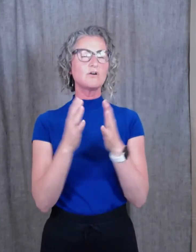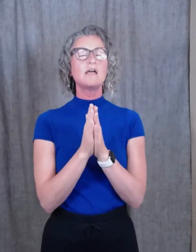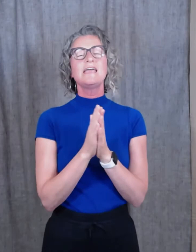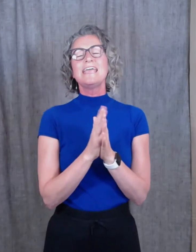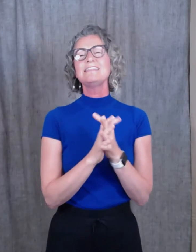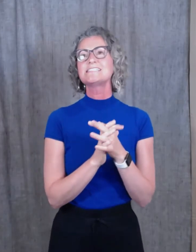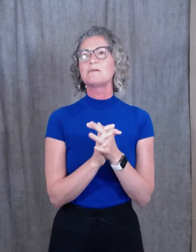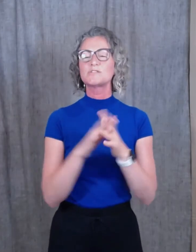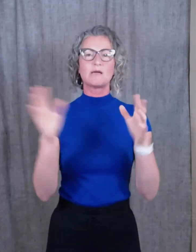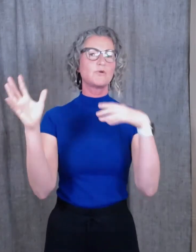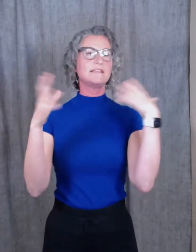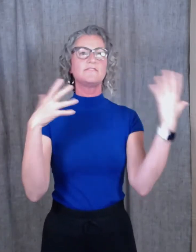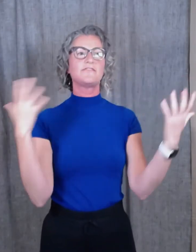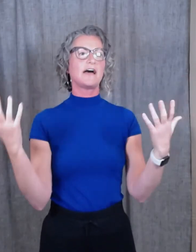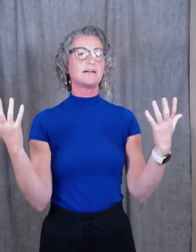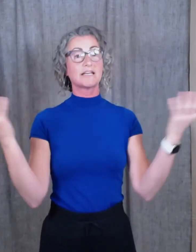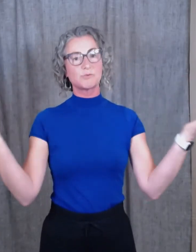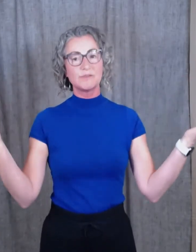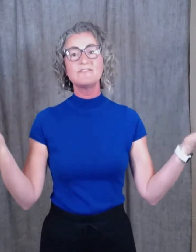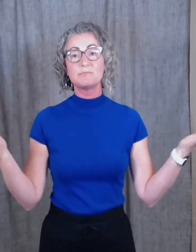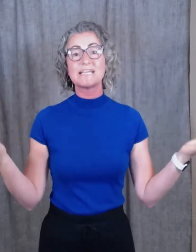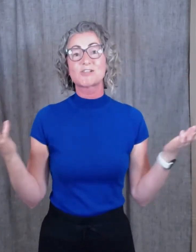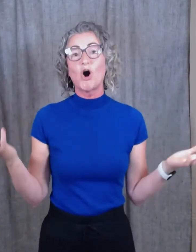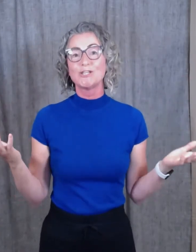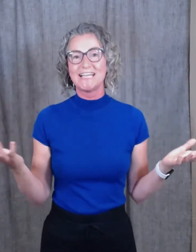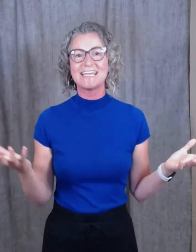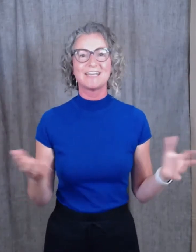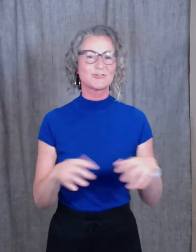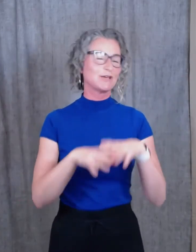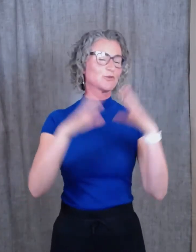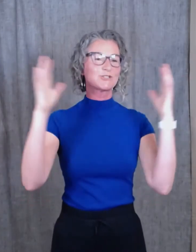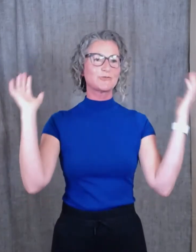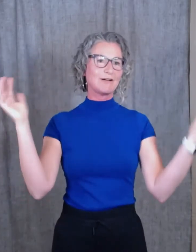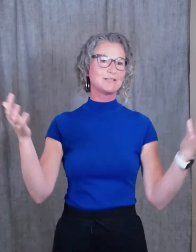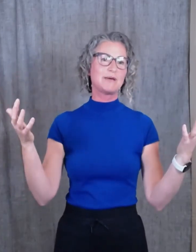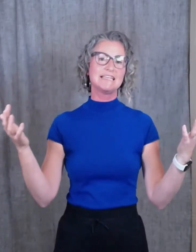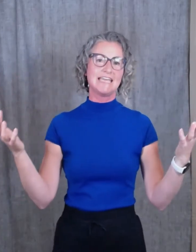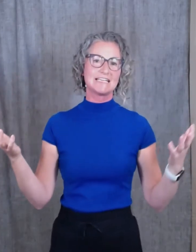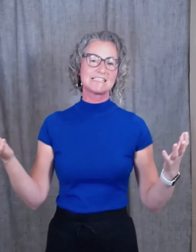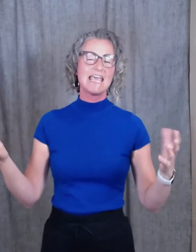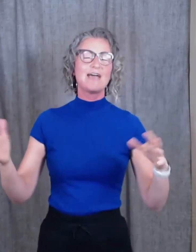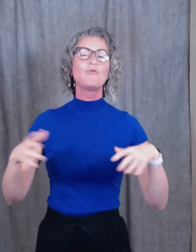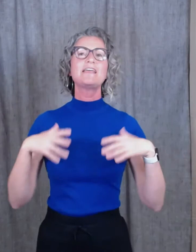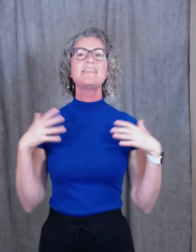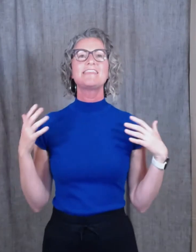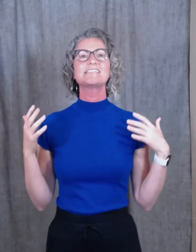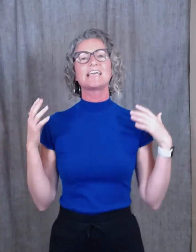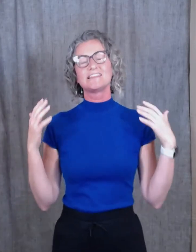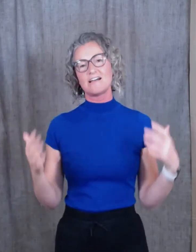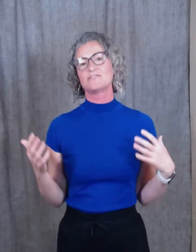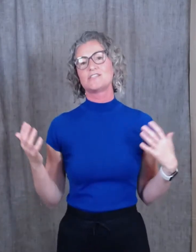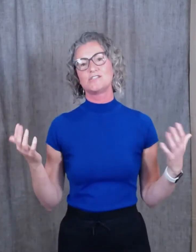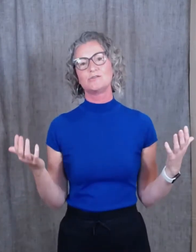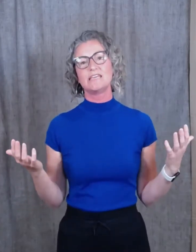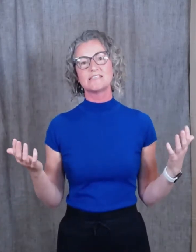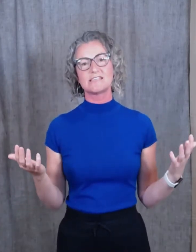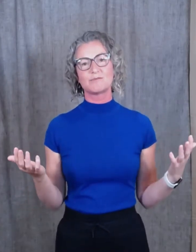in the summertime, we live, actually live in a place called Lake Country, and we're surrounded by lakes. And one of the things I love to do in the summertime,